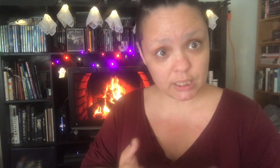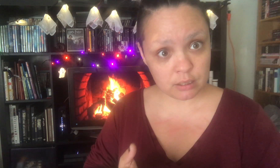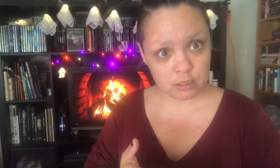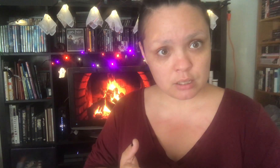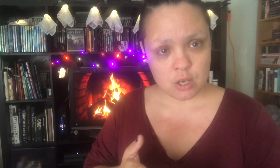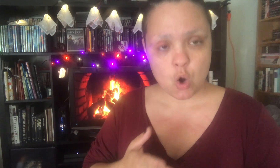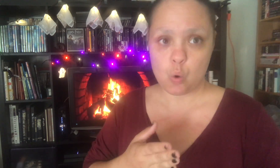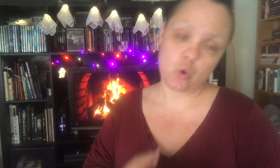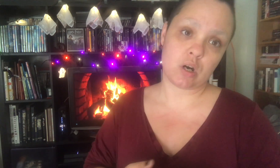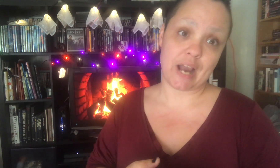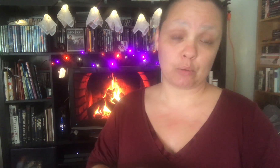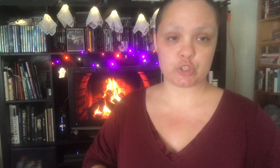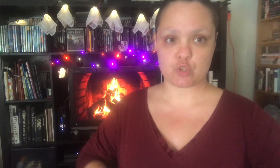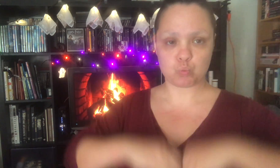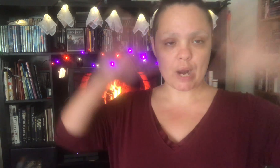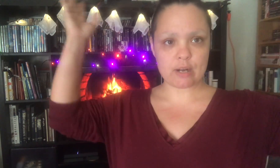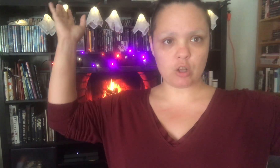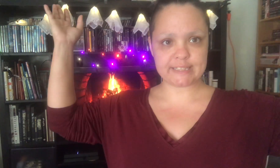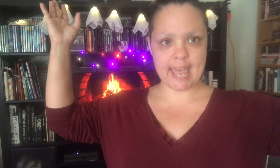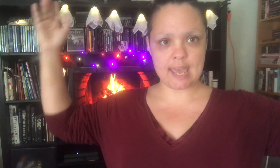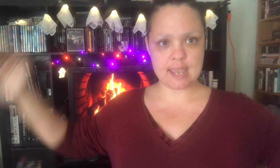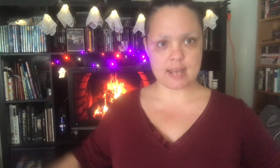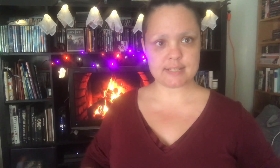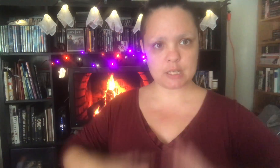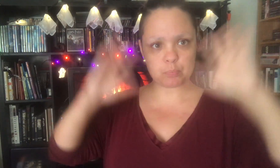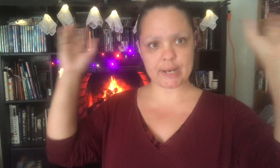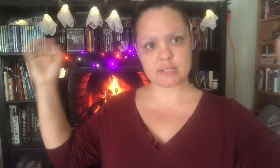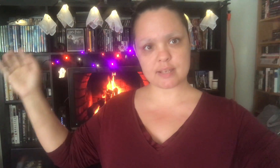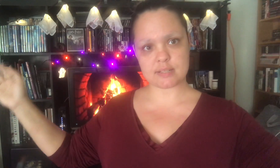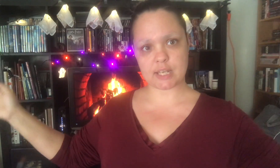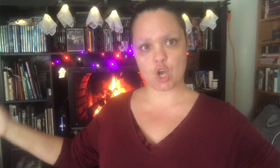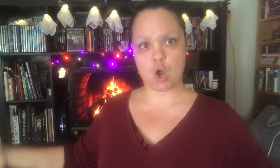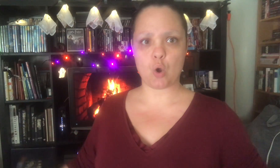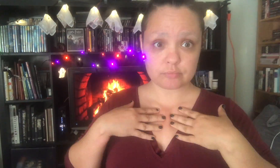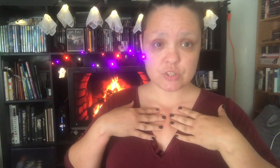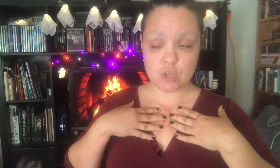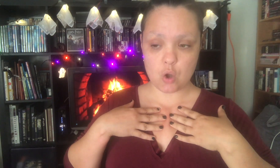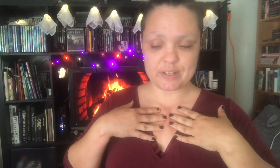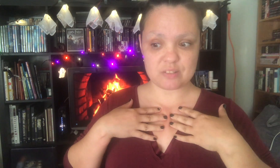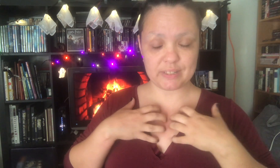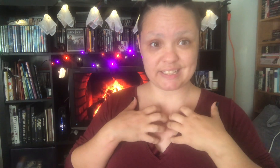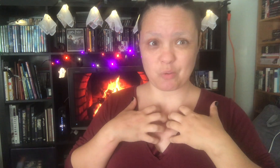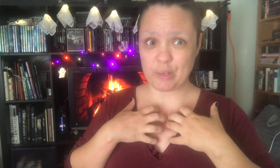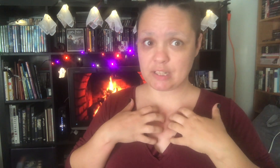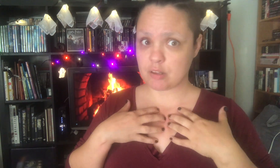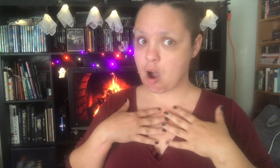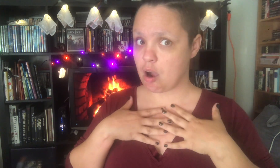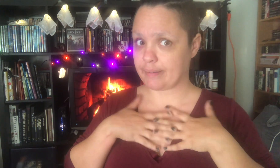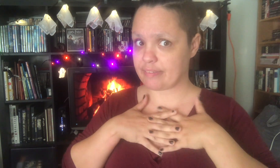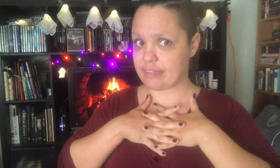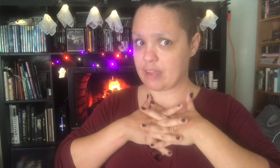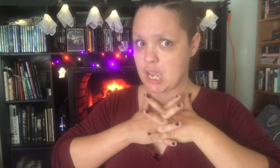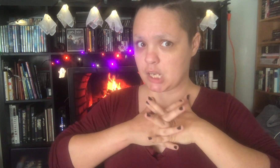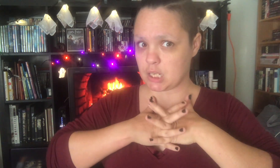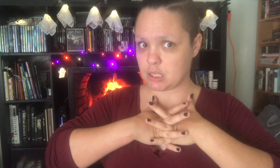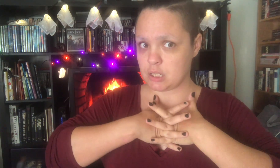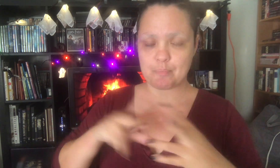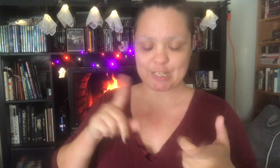or I will just write all day and take breaks as I go. So it's really a week-long thing. My